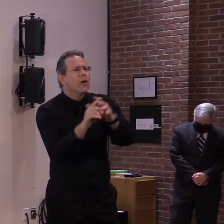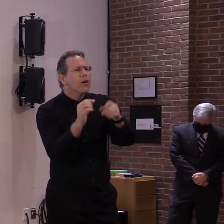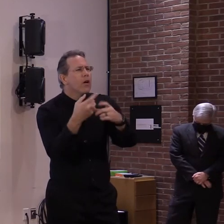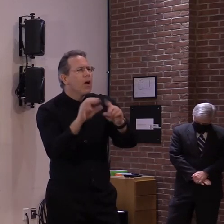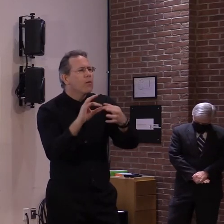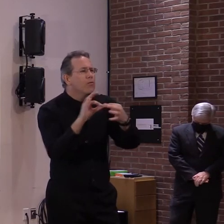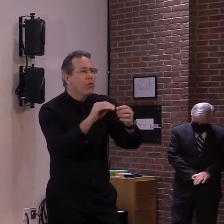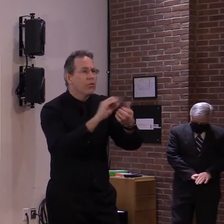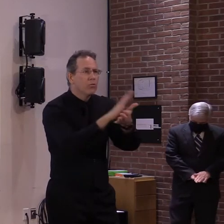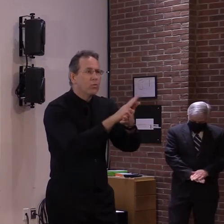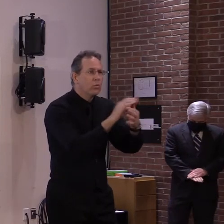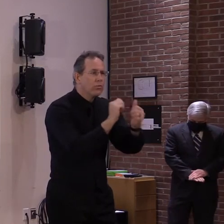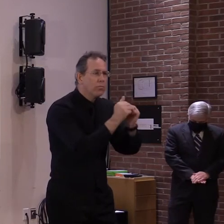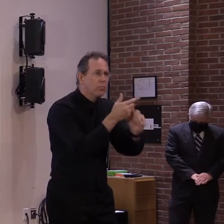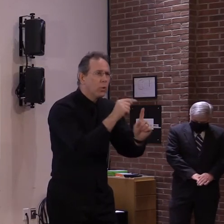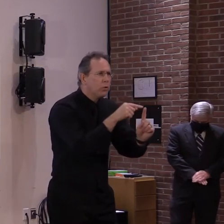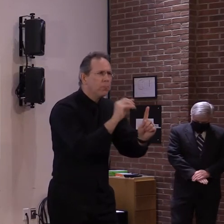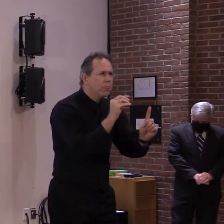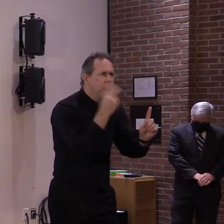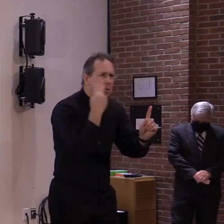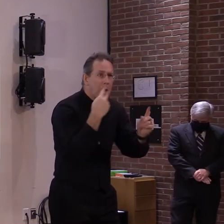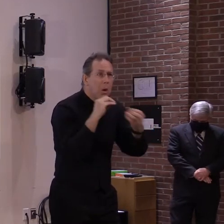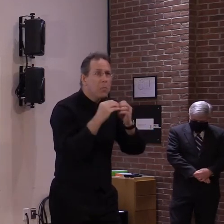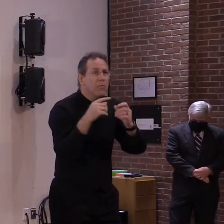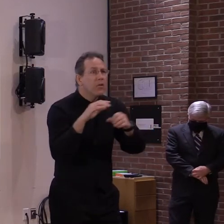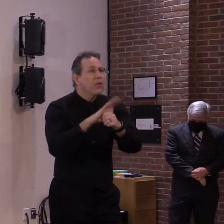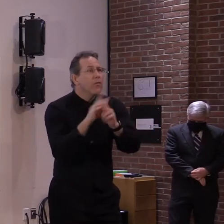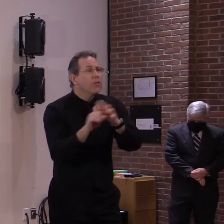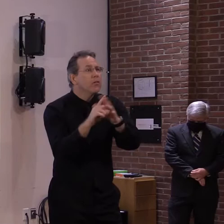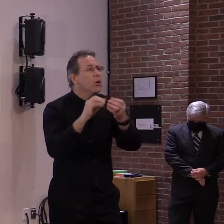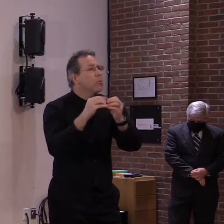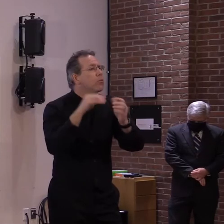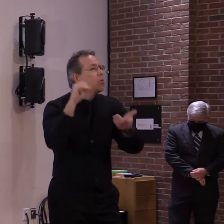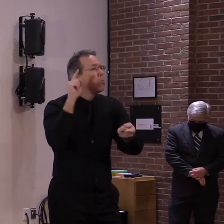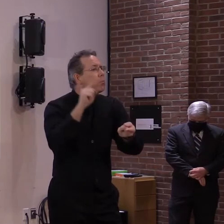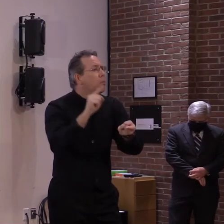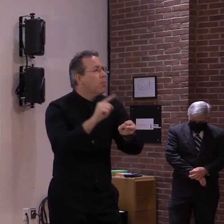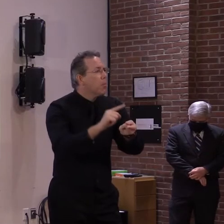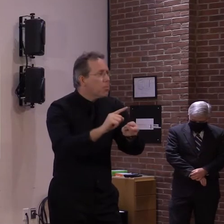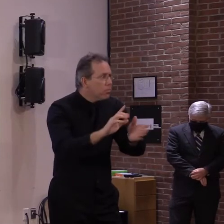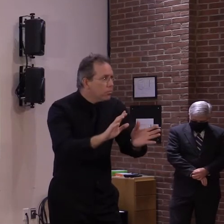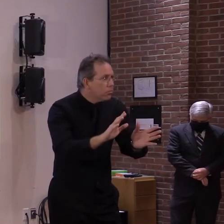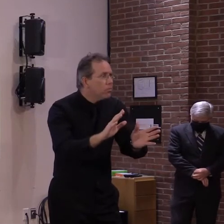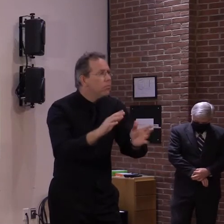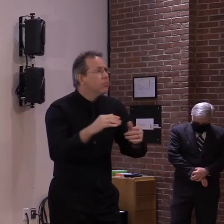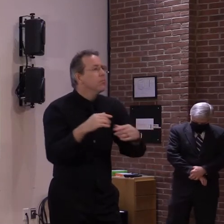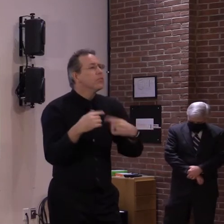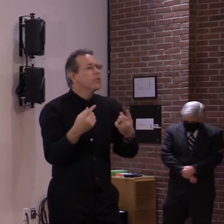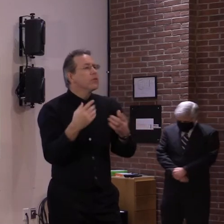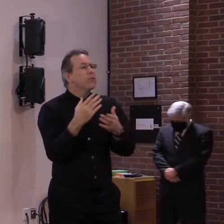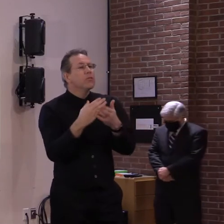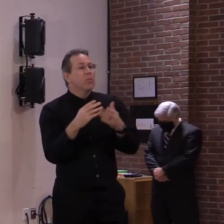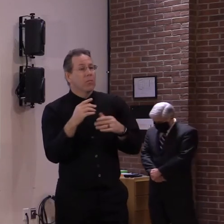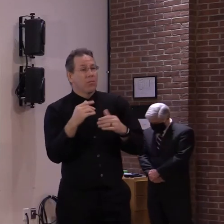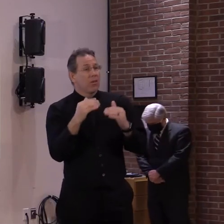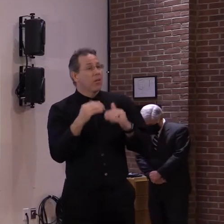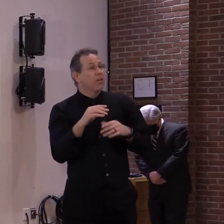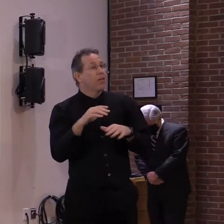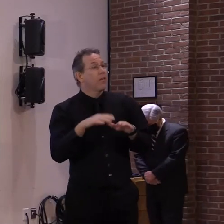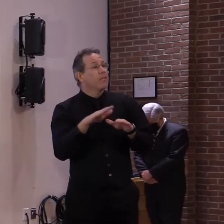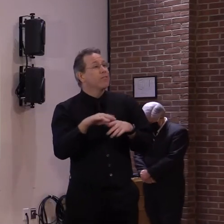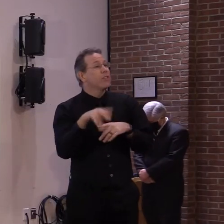direction things go. But regarding move to phase two of what it's called for the school sports,